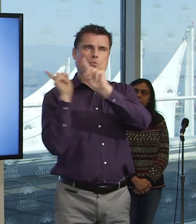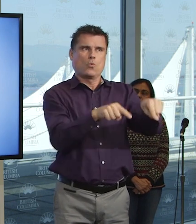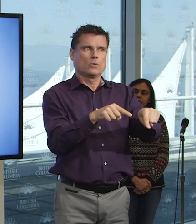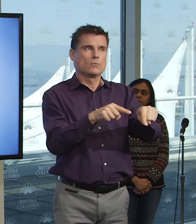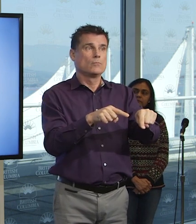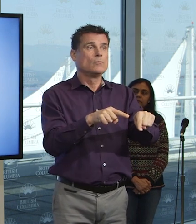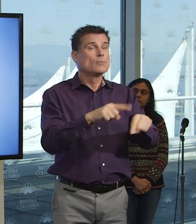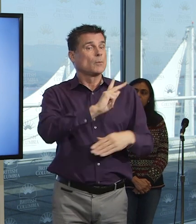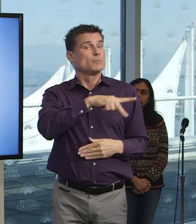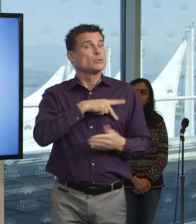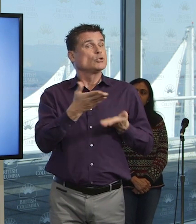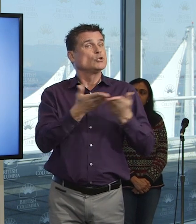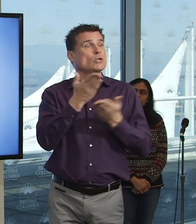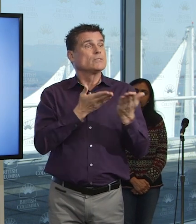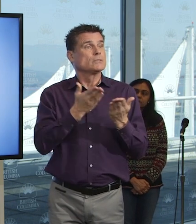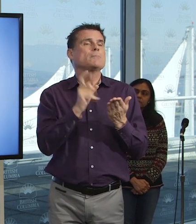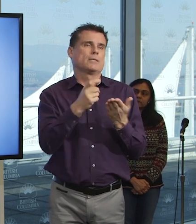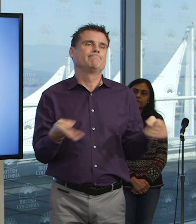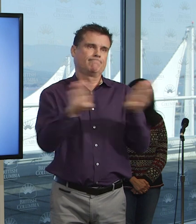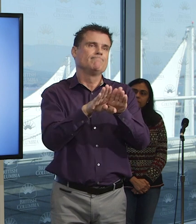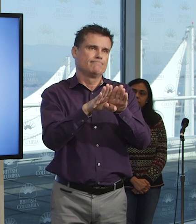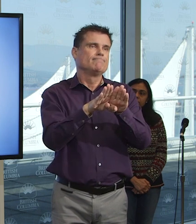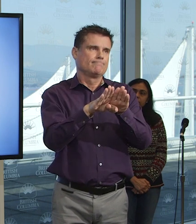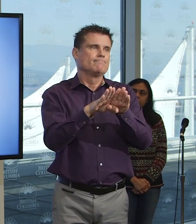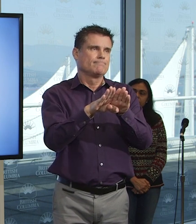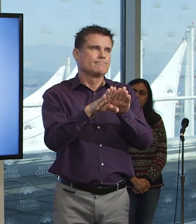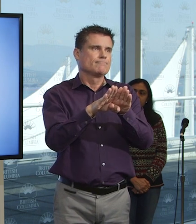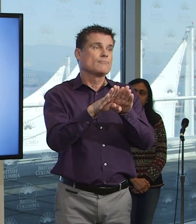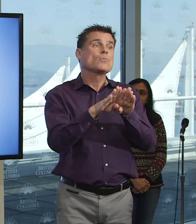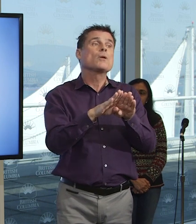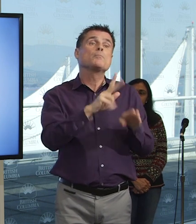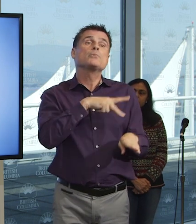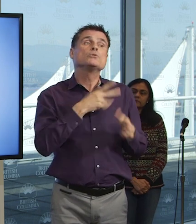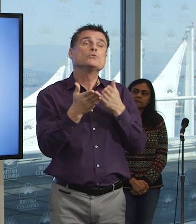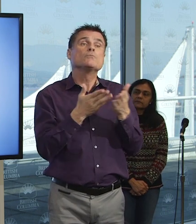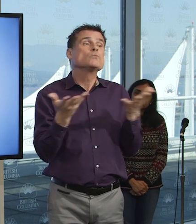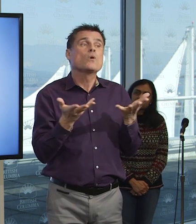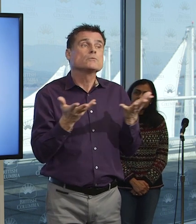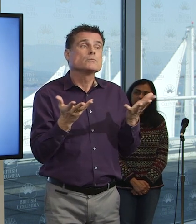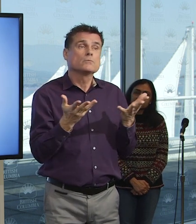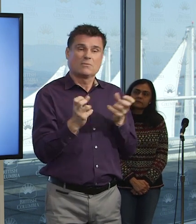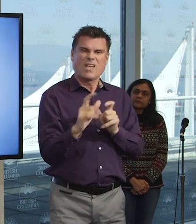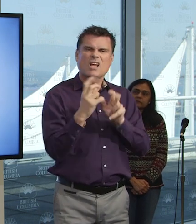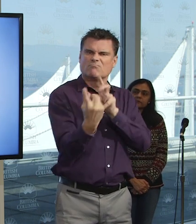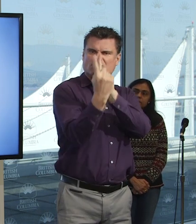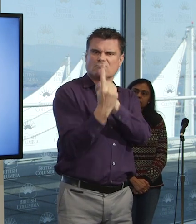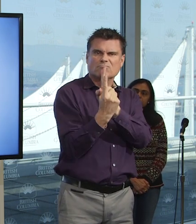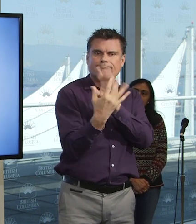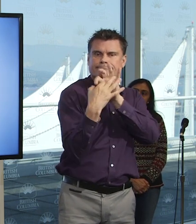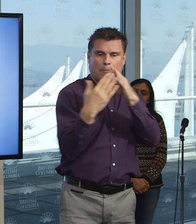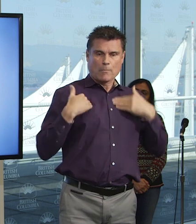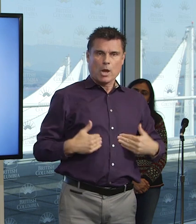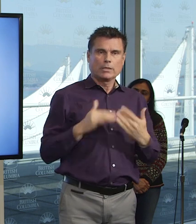must close until further notice, as these require direct personal contact with other people and that is impossible to deliver while